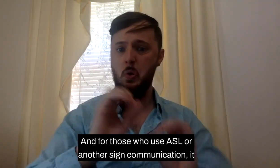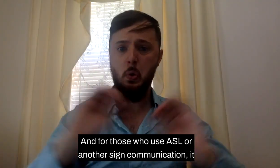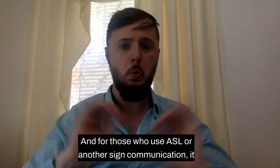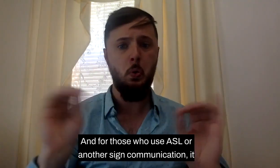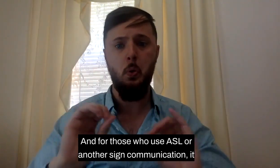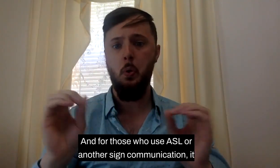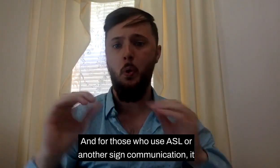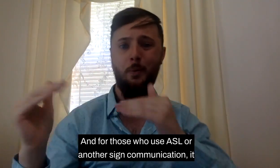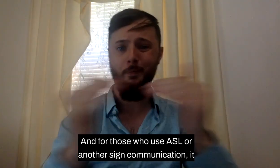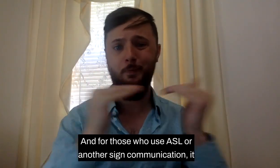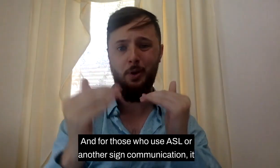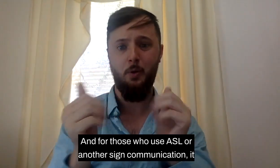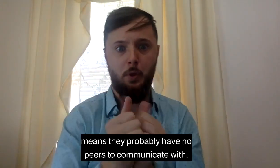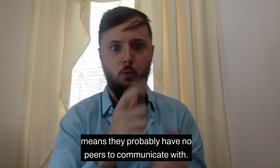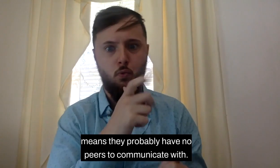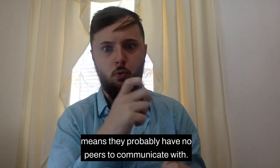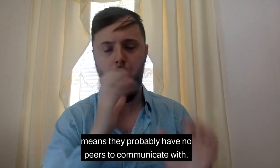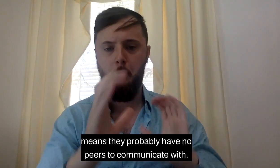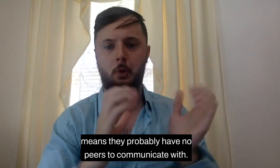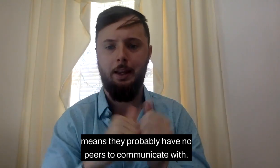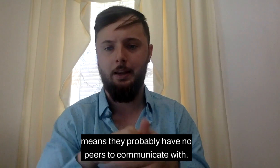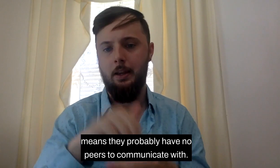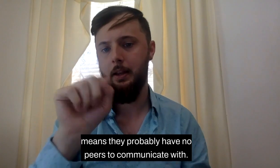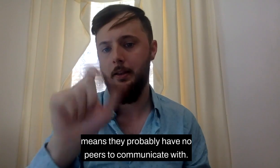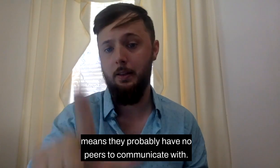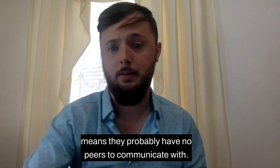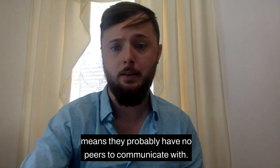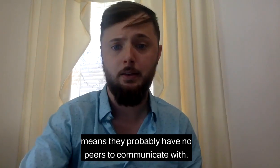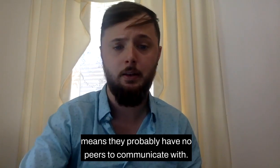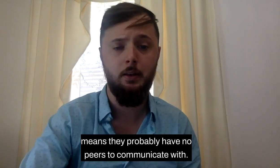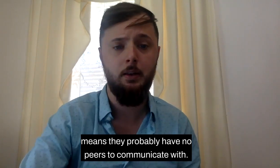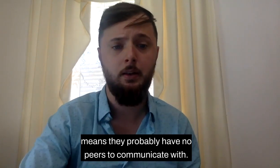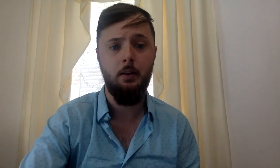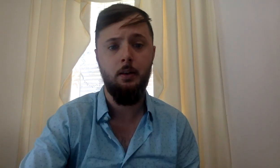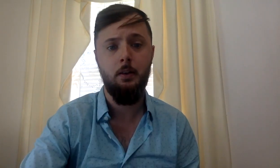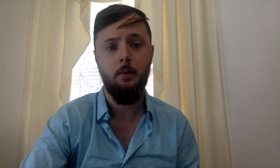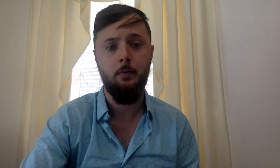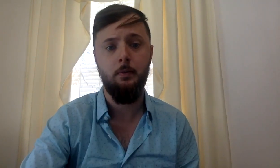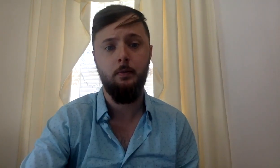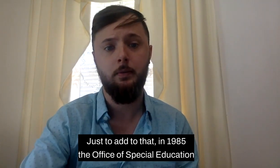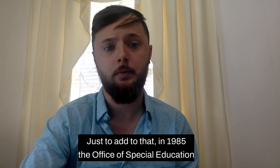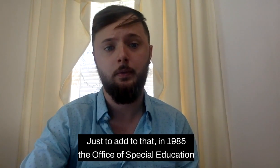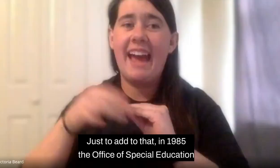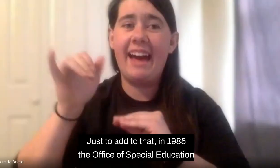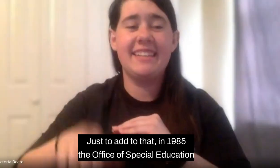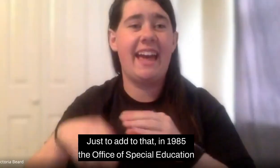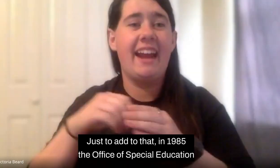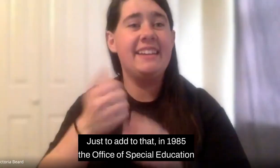another sign communication, it means they probably have no peers to communicate with. And just to add to that, in